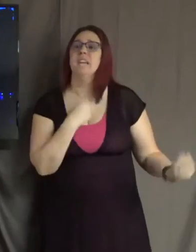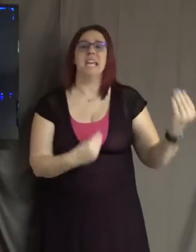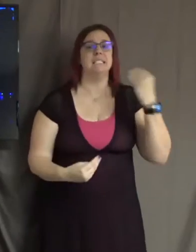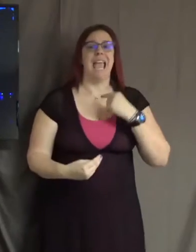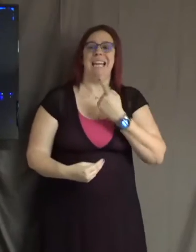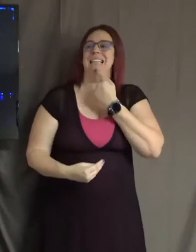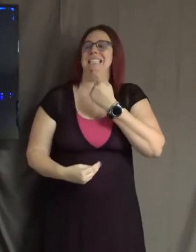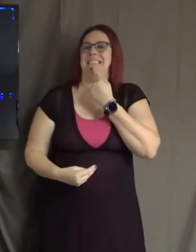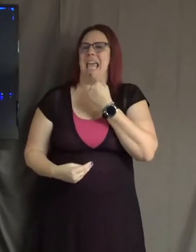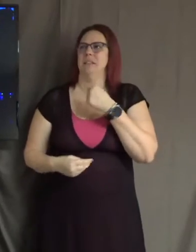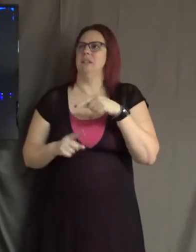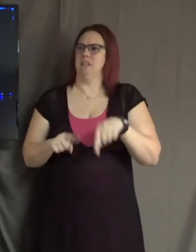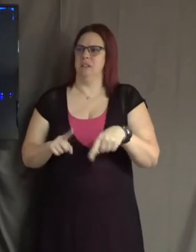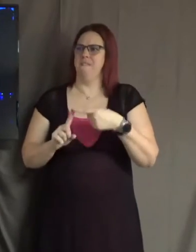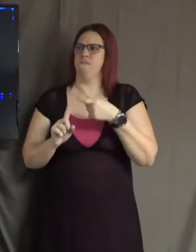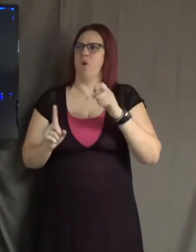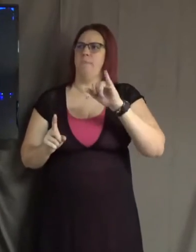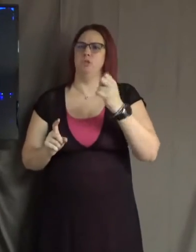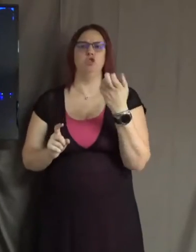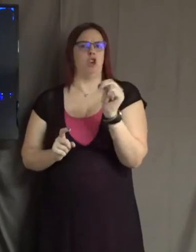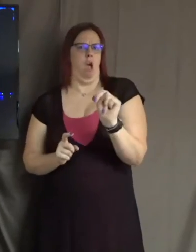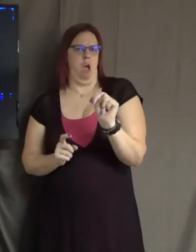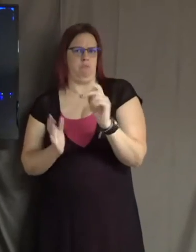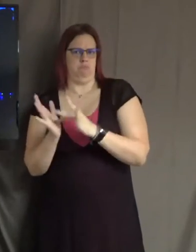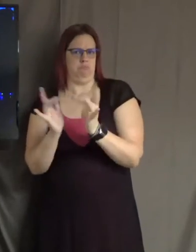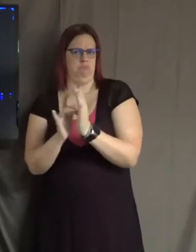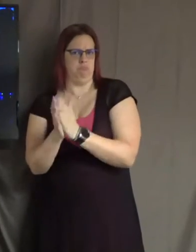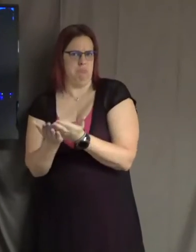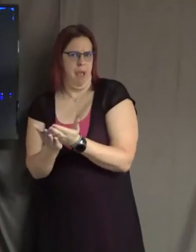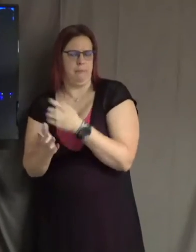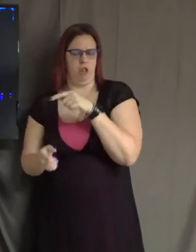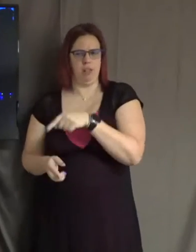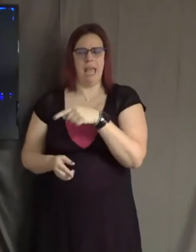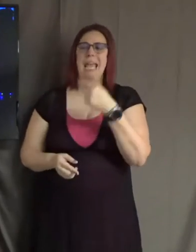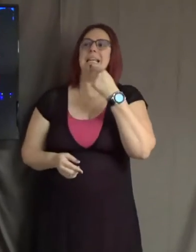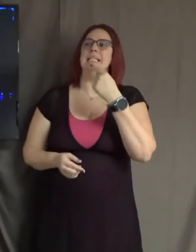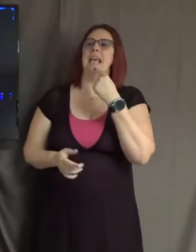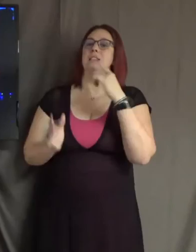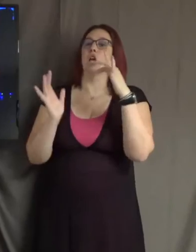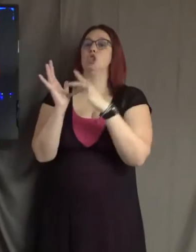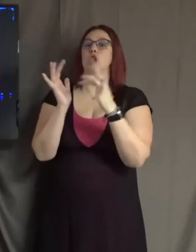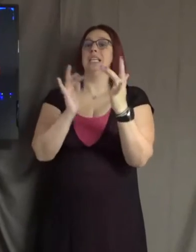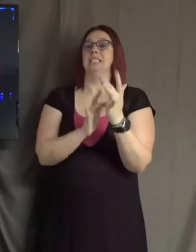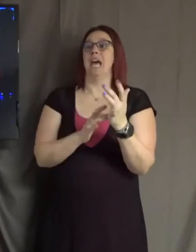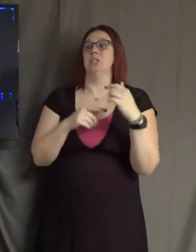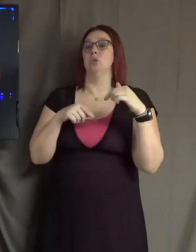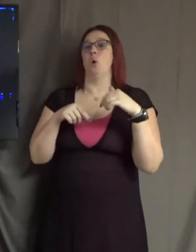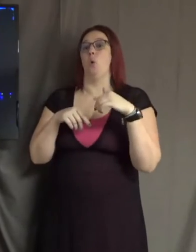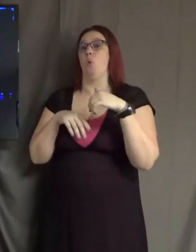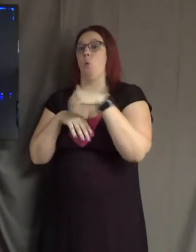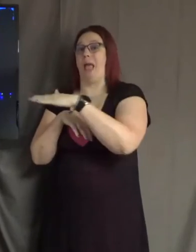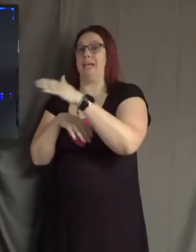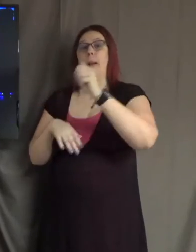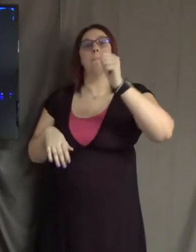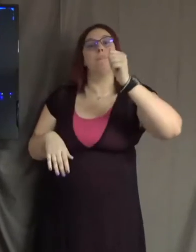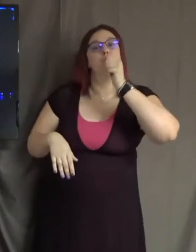and this is from John, it says that Jesus went privately after they had left. He decided suddenly to go